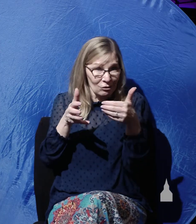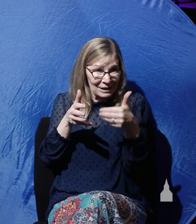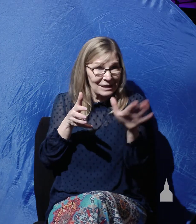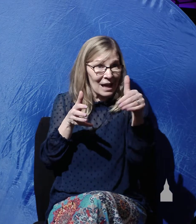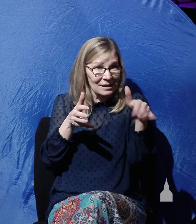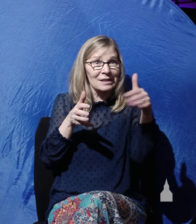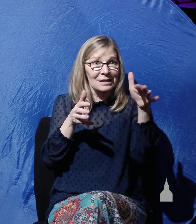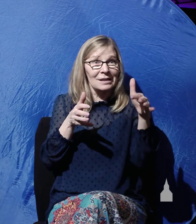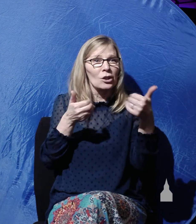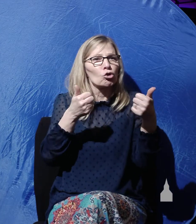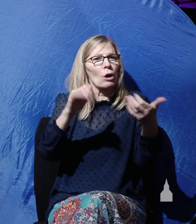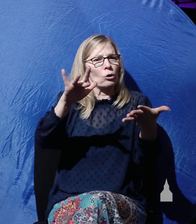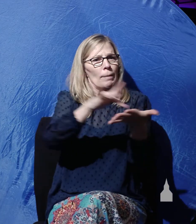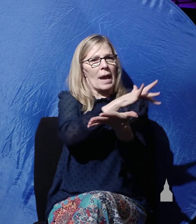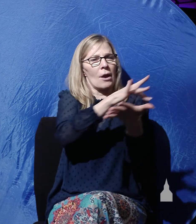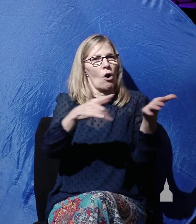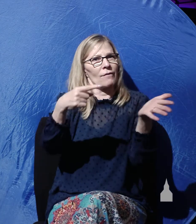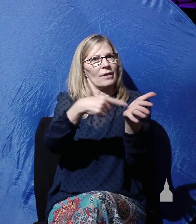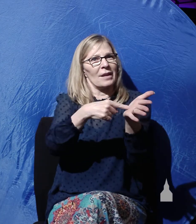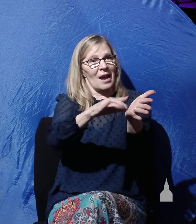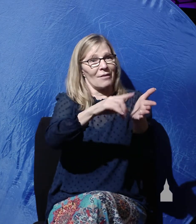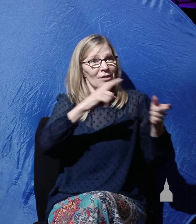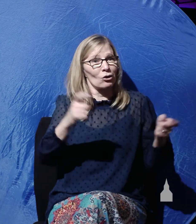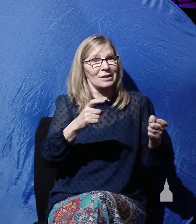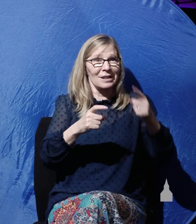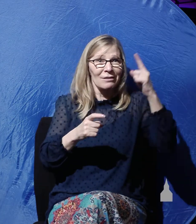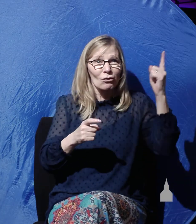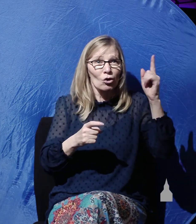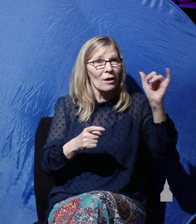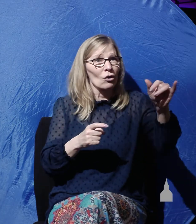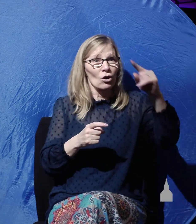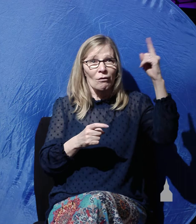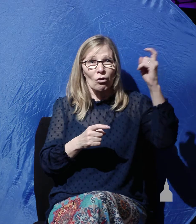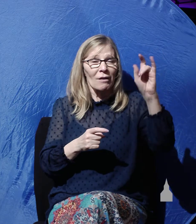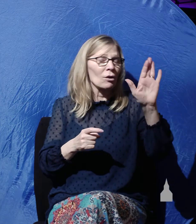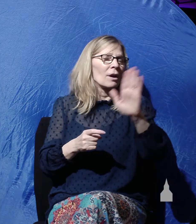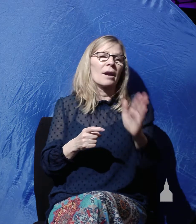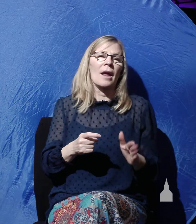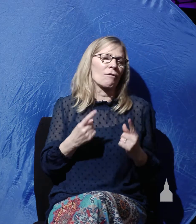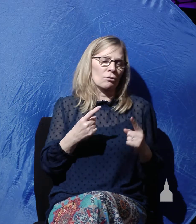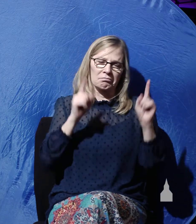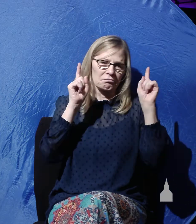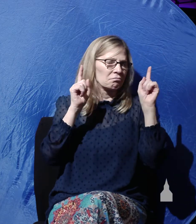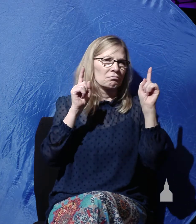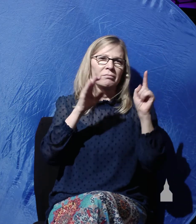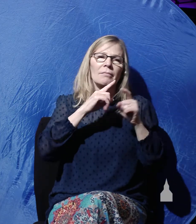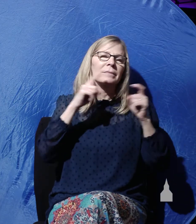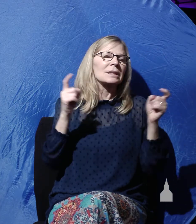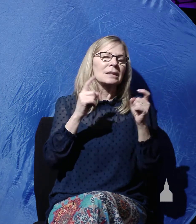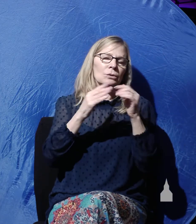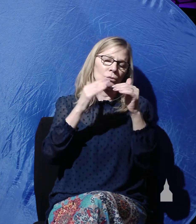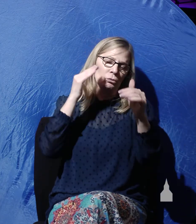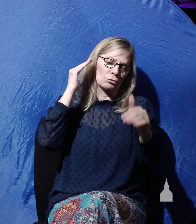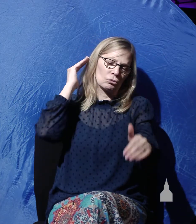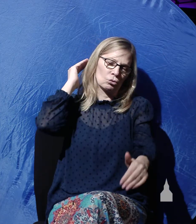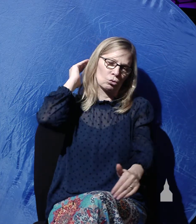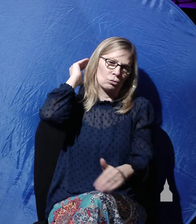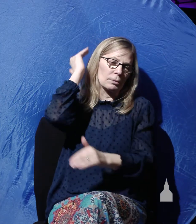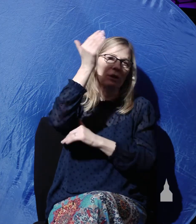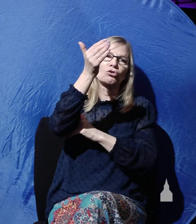to pay off the debt of their sin forever and ever and they'll never do it because their sin is infinite in light of the